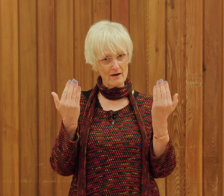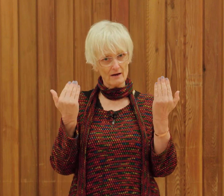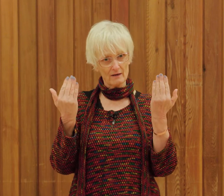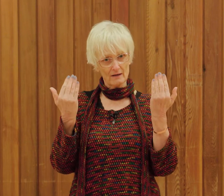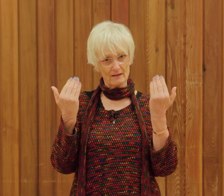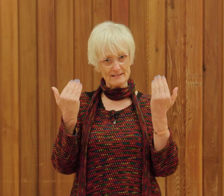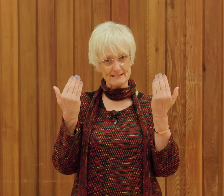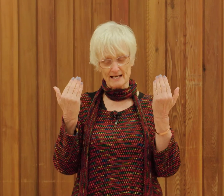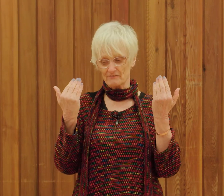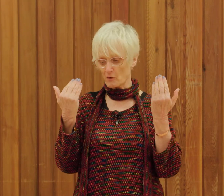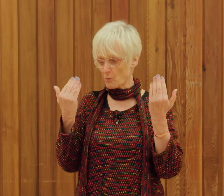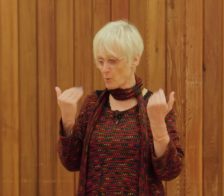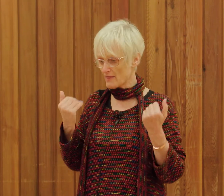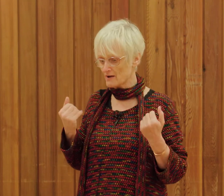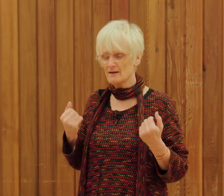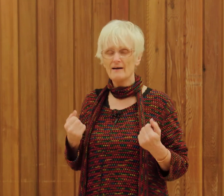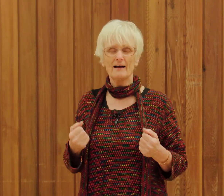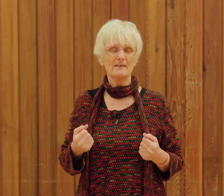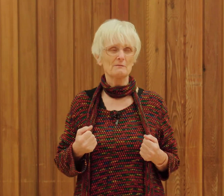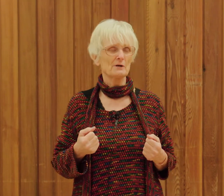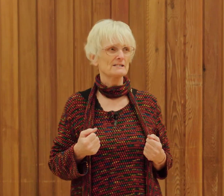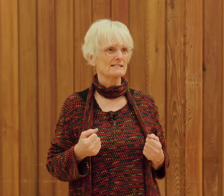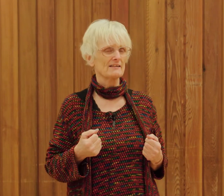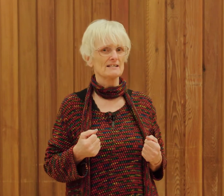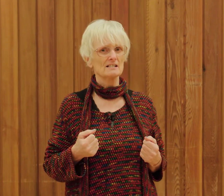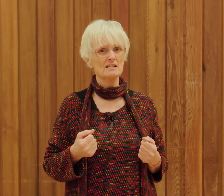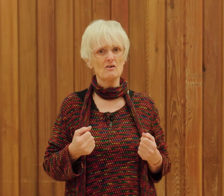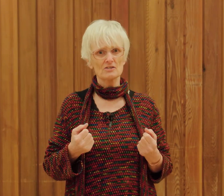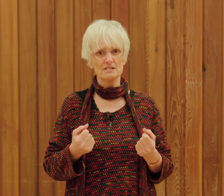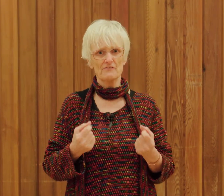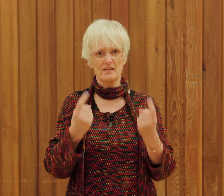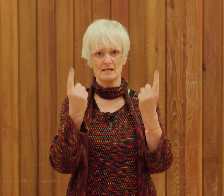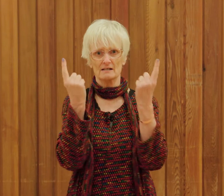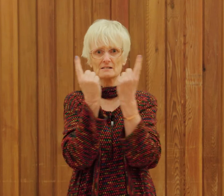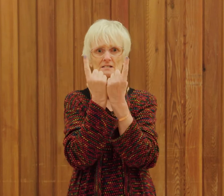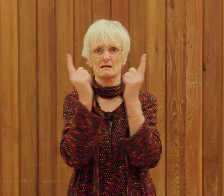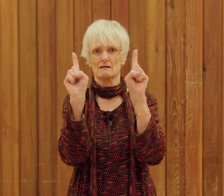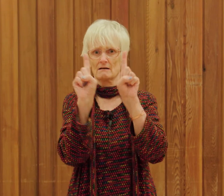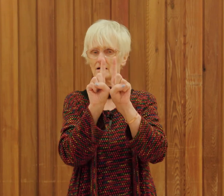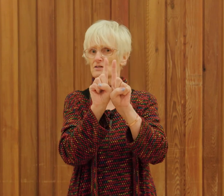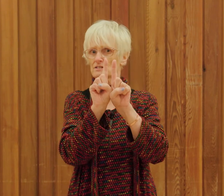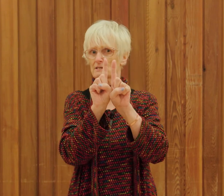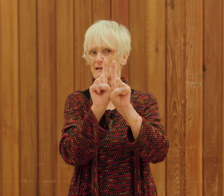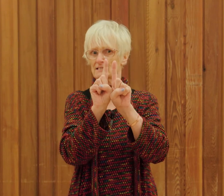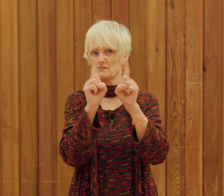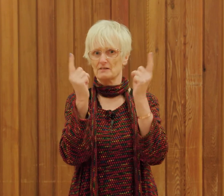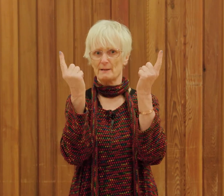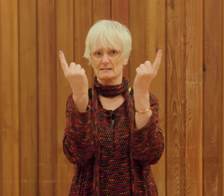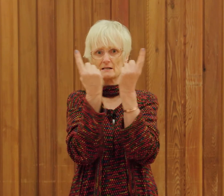and that's the sign for weather and then I'm going to say there's lots of things to make us feel better